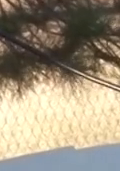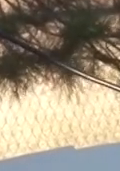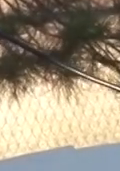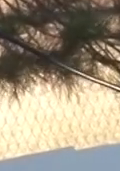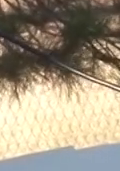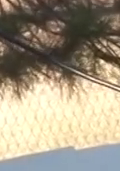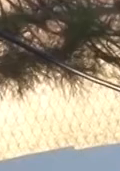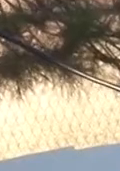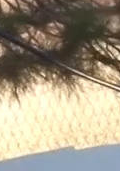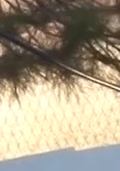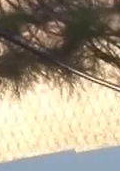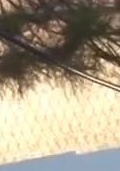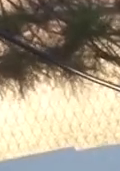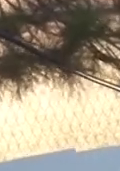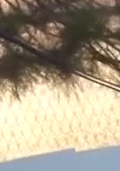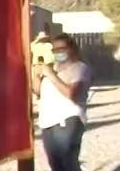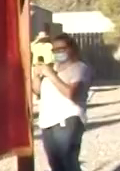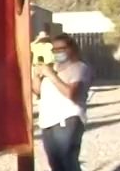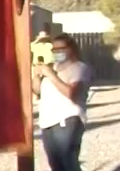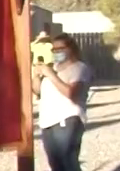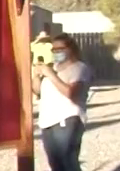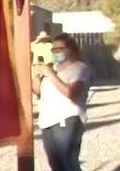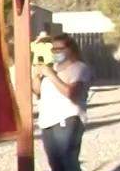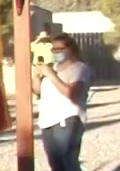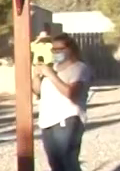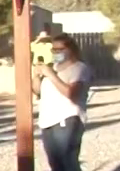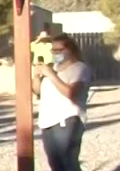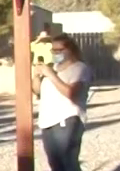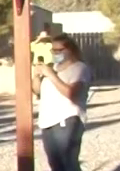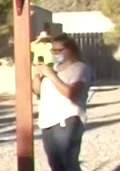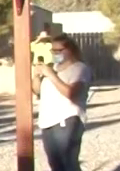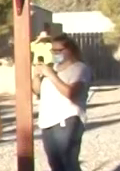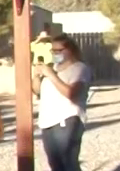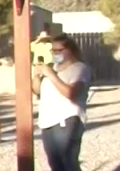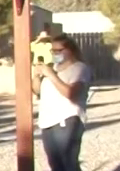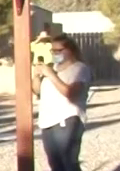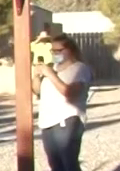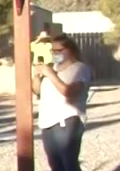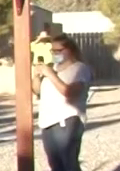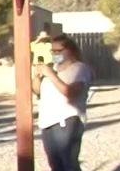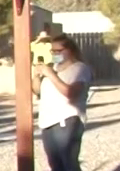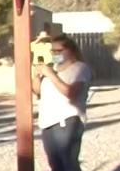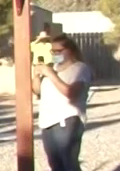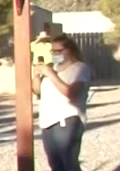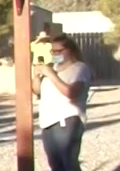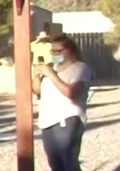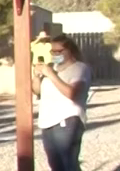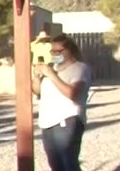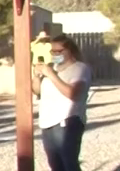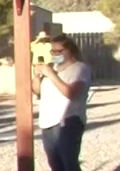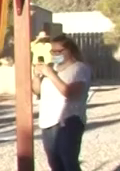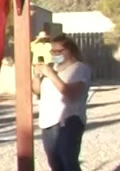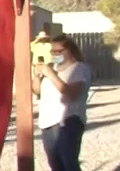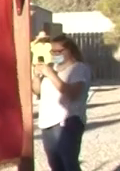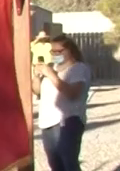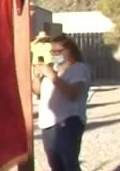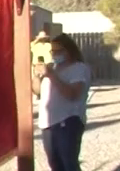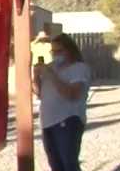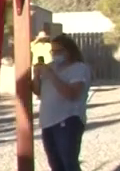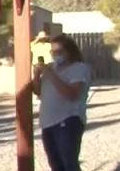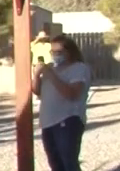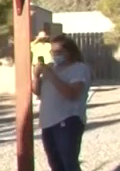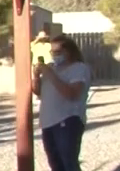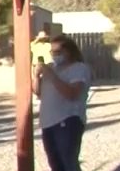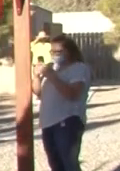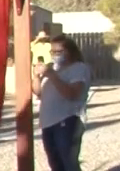be at the Veterans Memorial at Chief Tacopa Cemetery. And we're encouraging everyone to come out and show their support